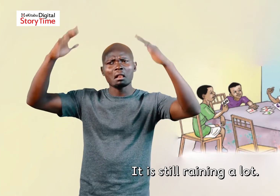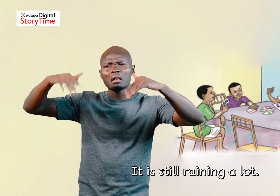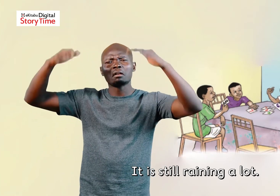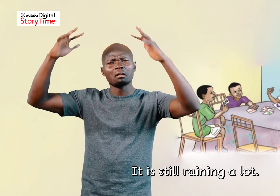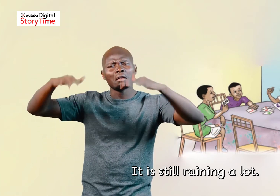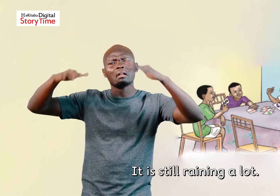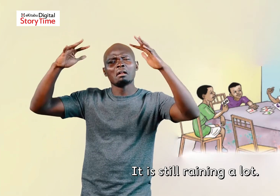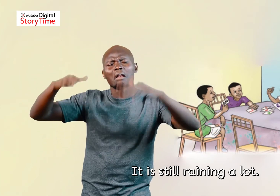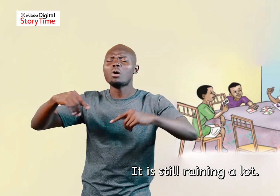still raining a lot